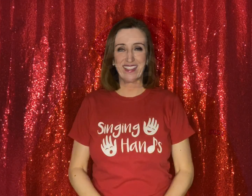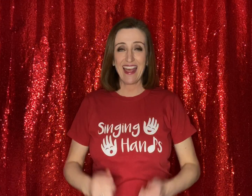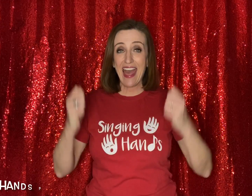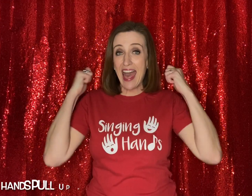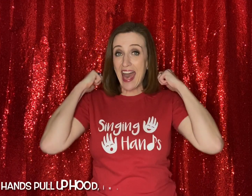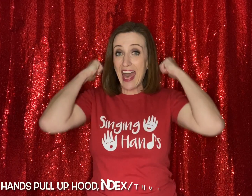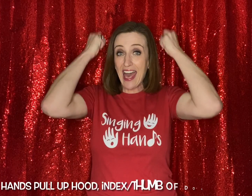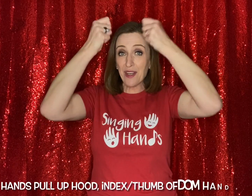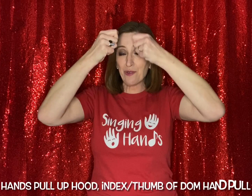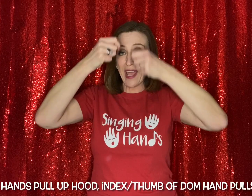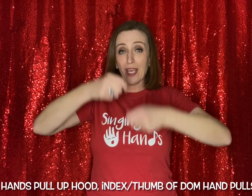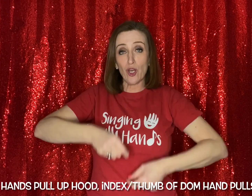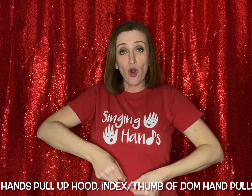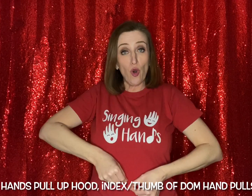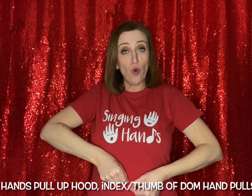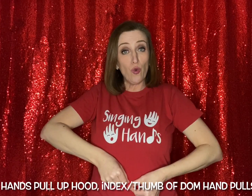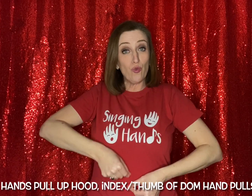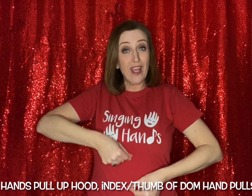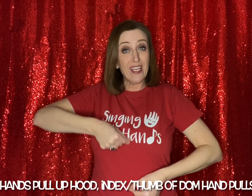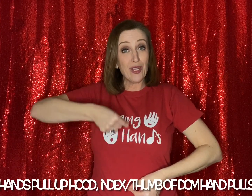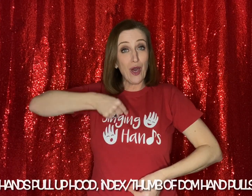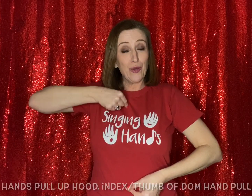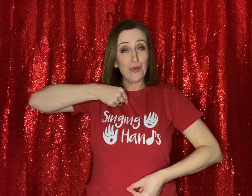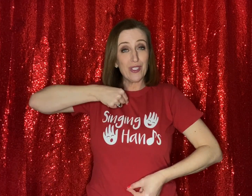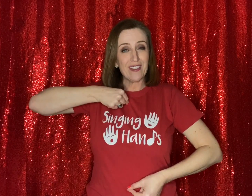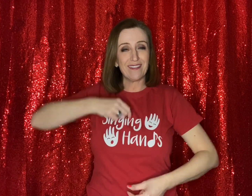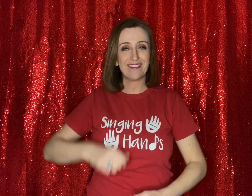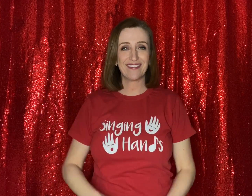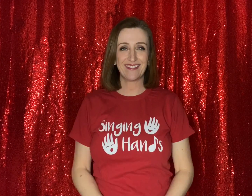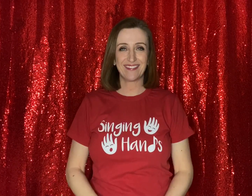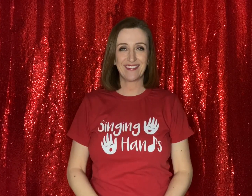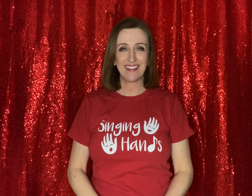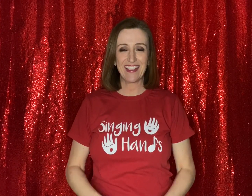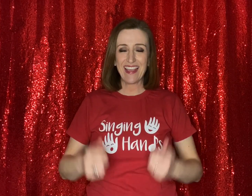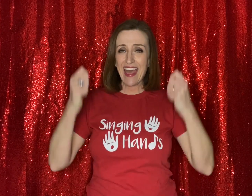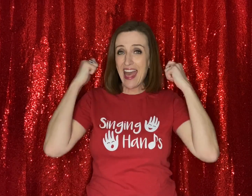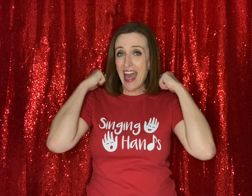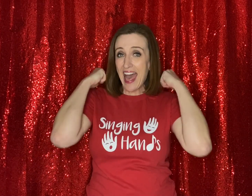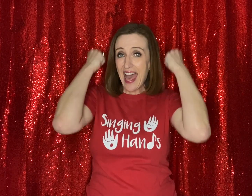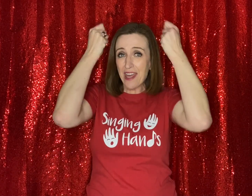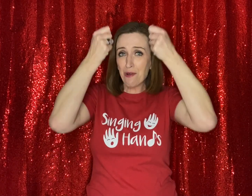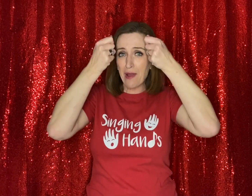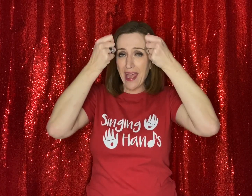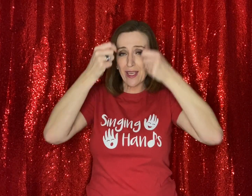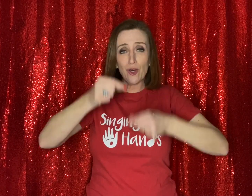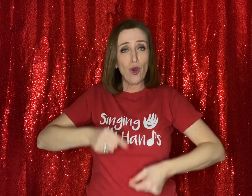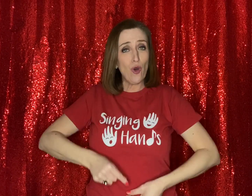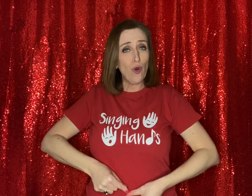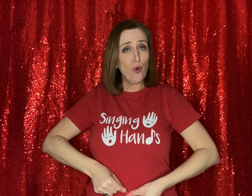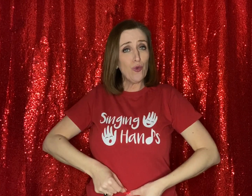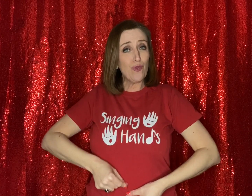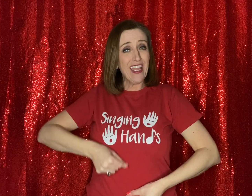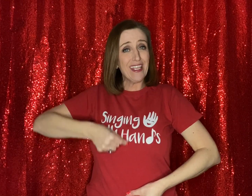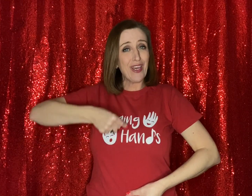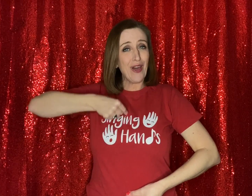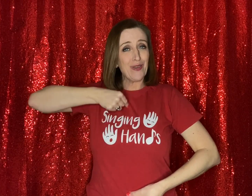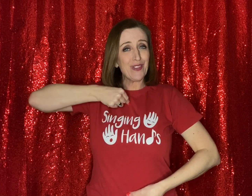Anorak or raincoat? Anorak or raincoat?